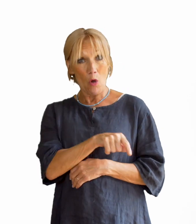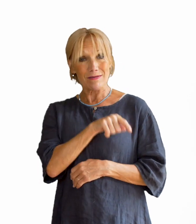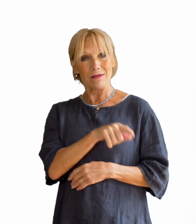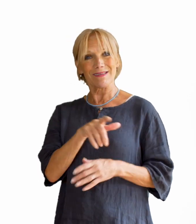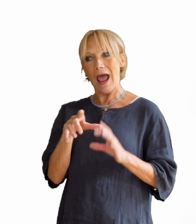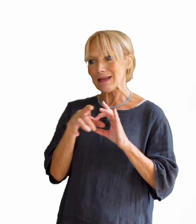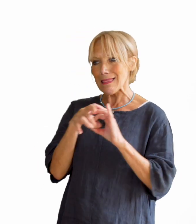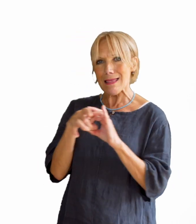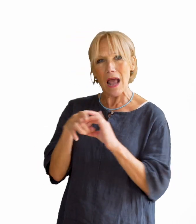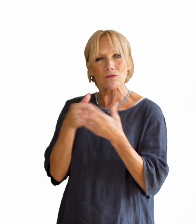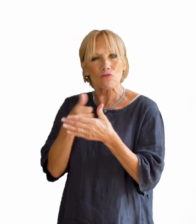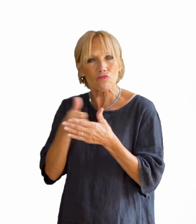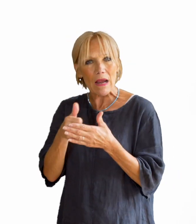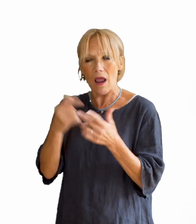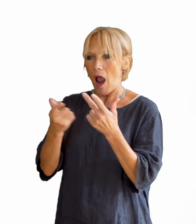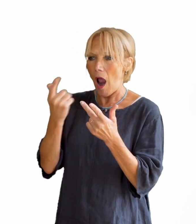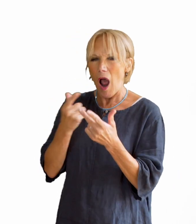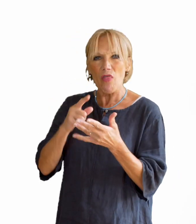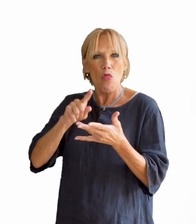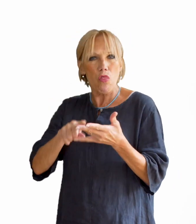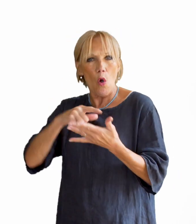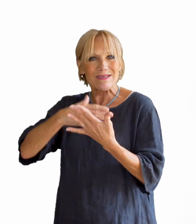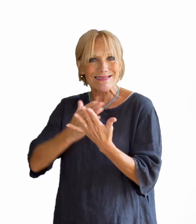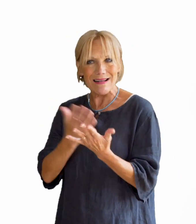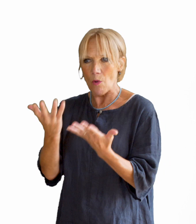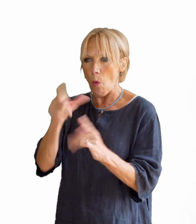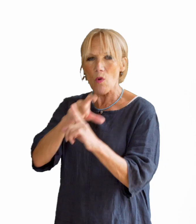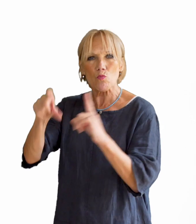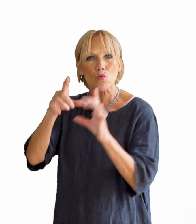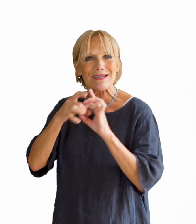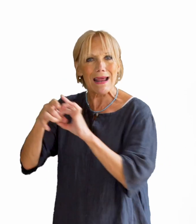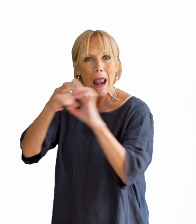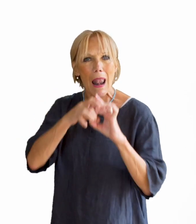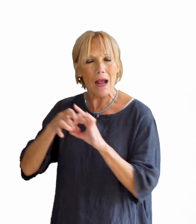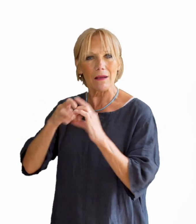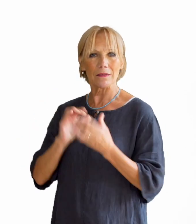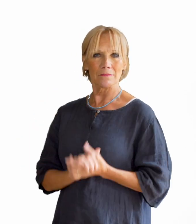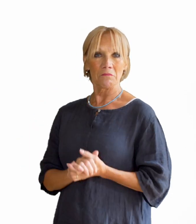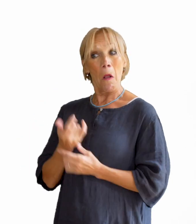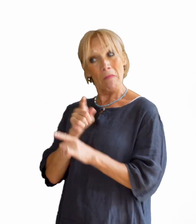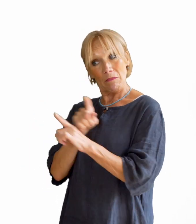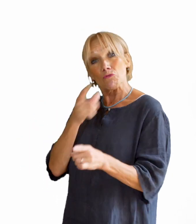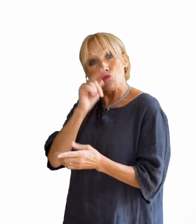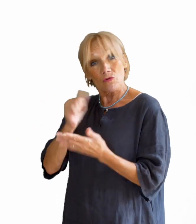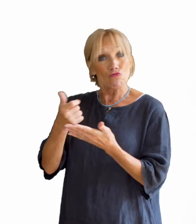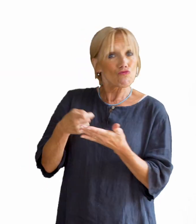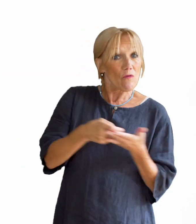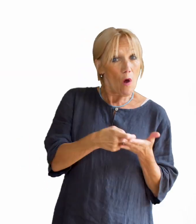social care services and work with other third sector or community linking services who might help refer people.